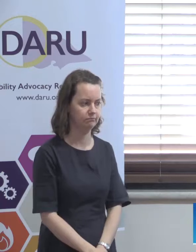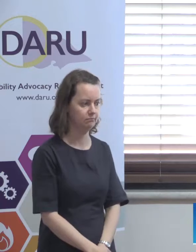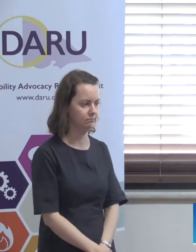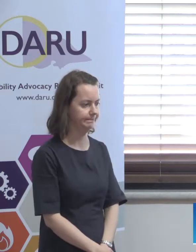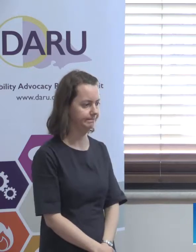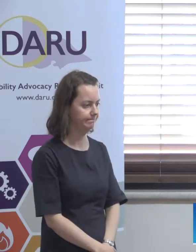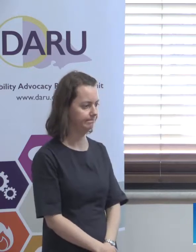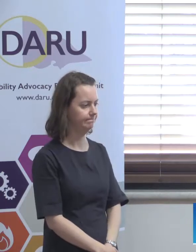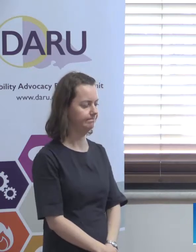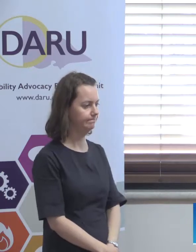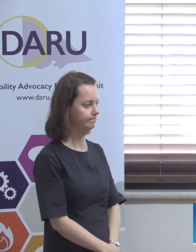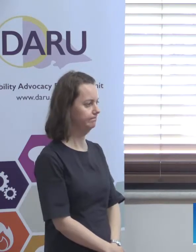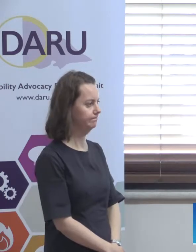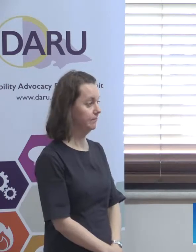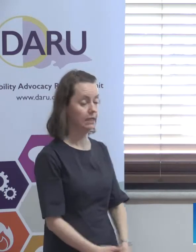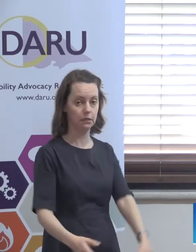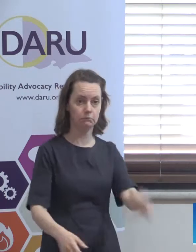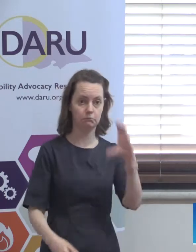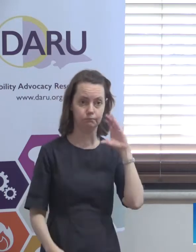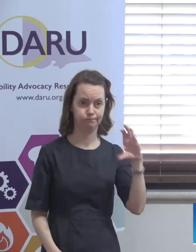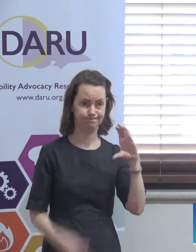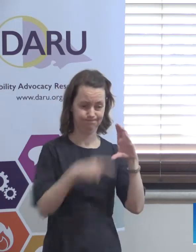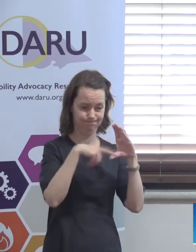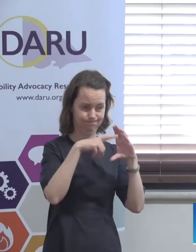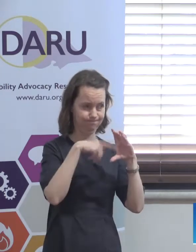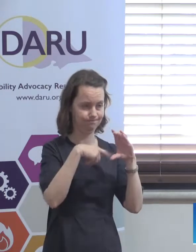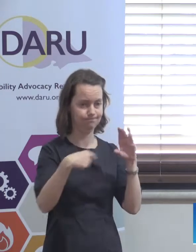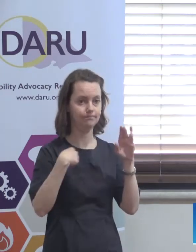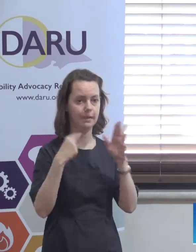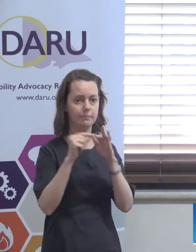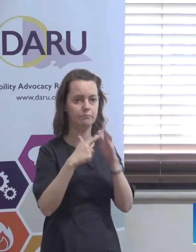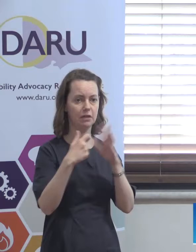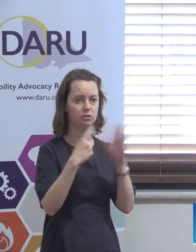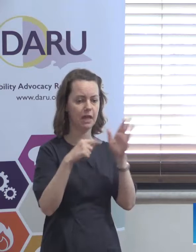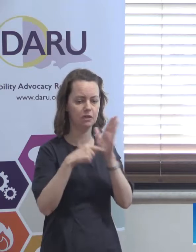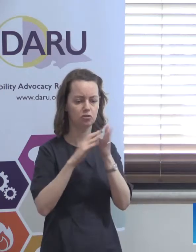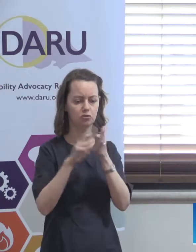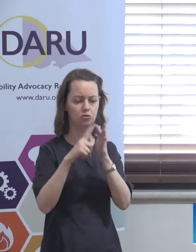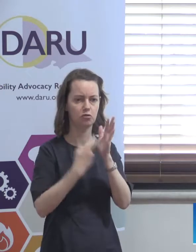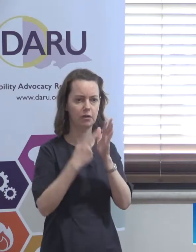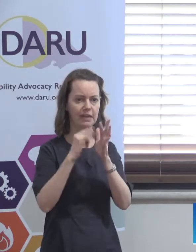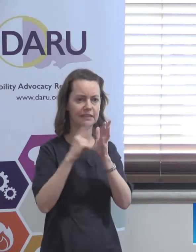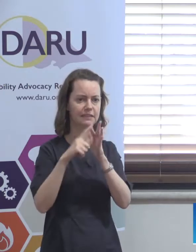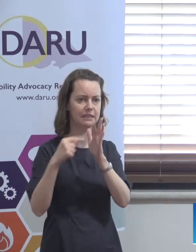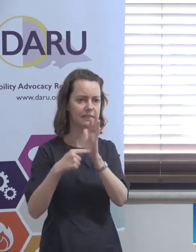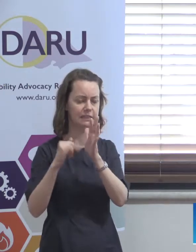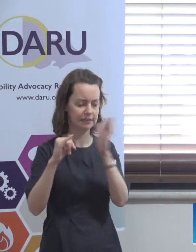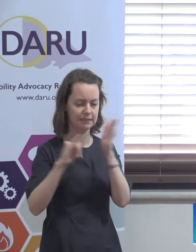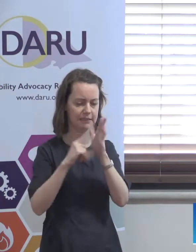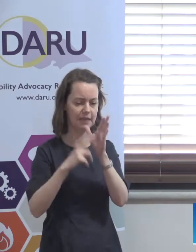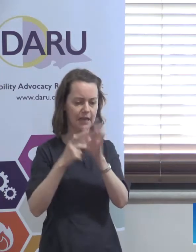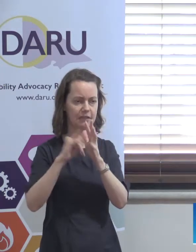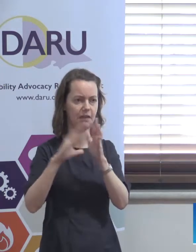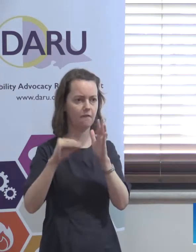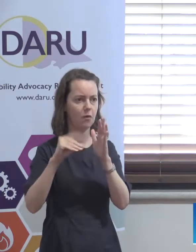So there's a whole lot of stuff here, Patrick and I and the other person we're working with is Therese Sands from the DPOA, Disabled Persons